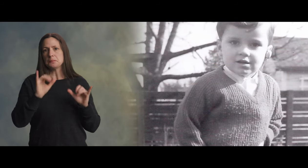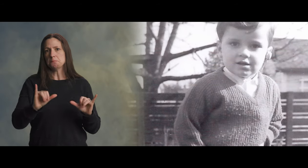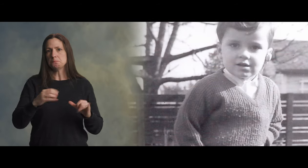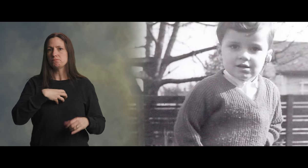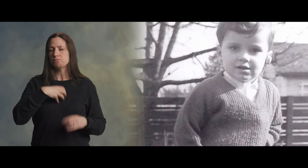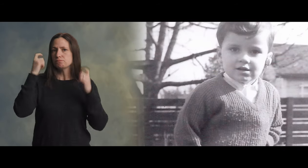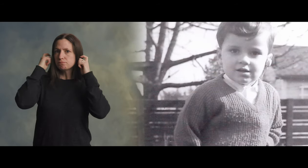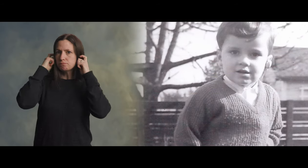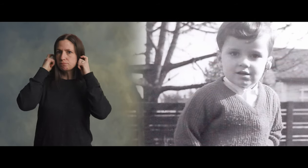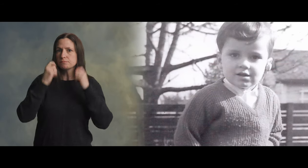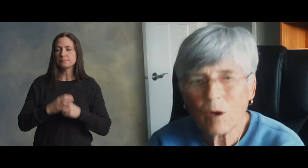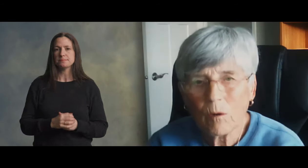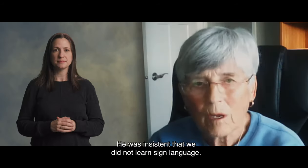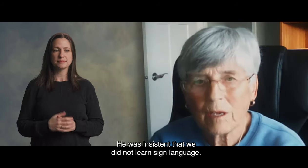it anyway.